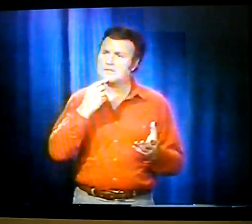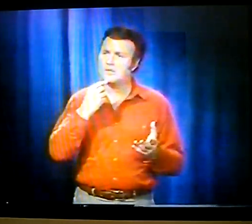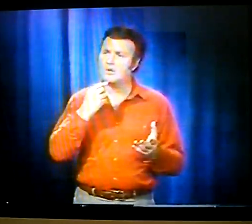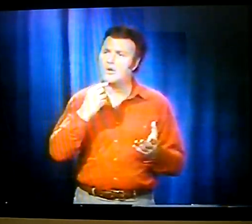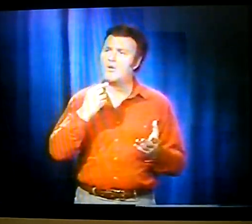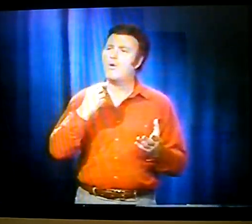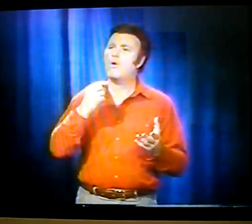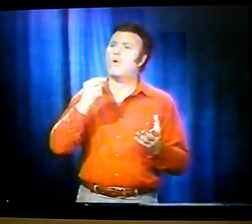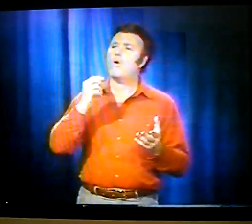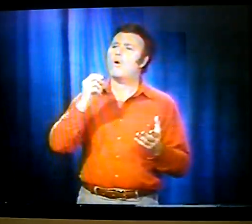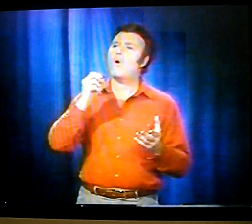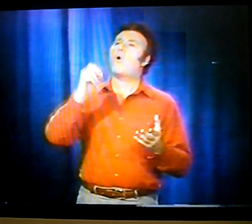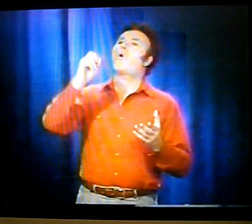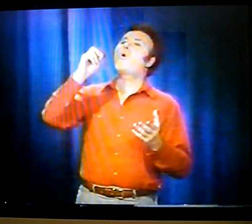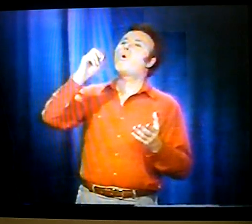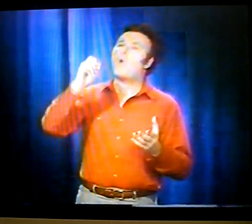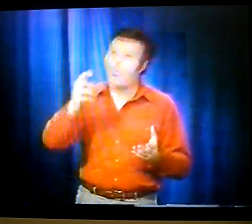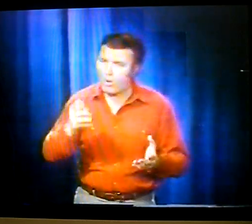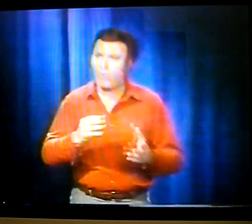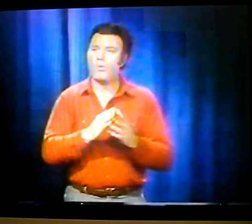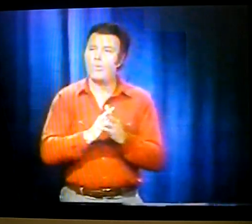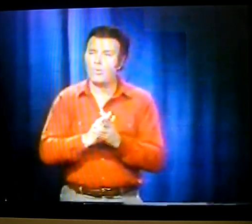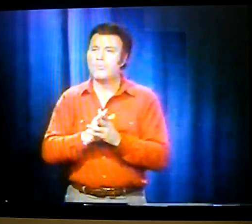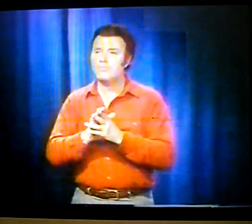I responded. He said, oh.